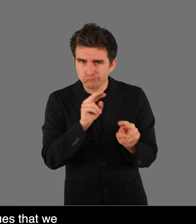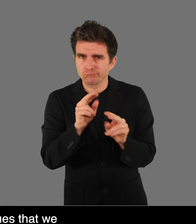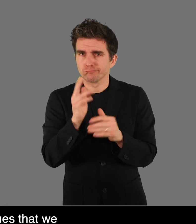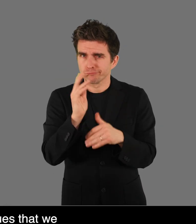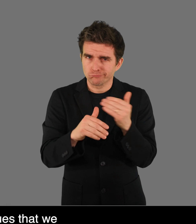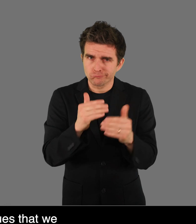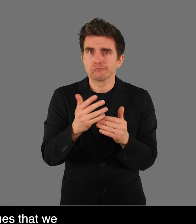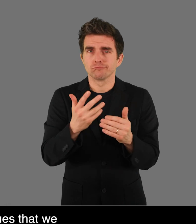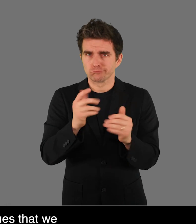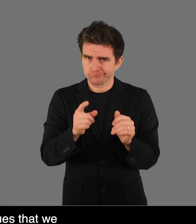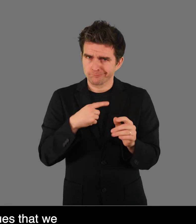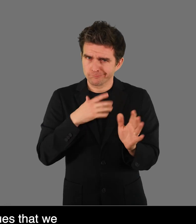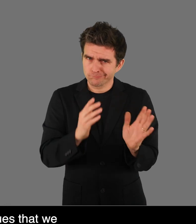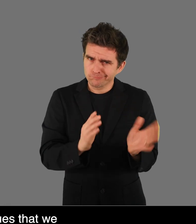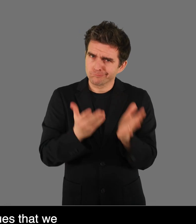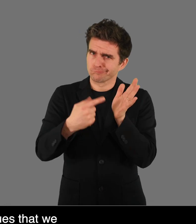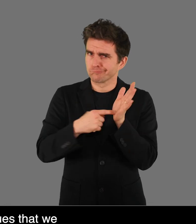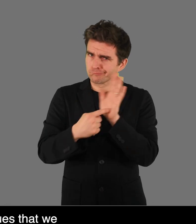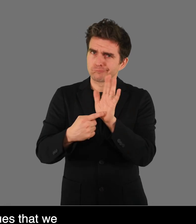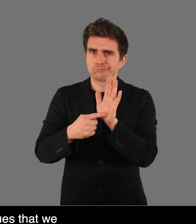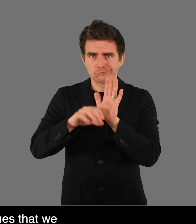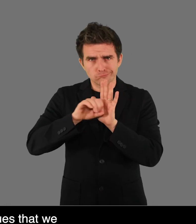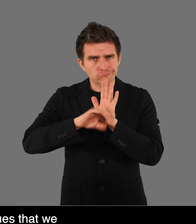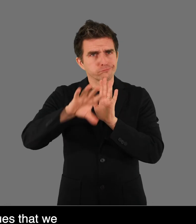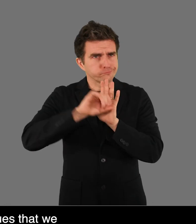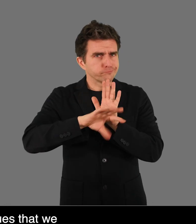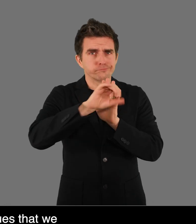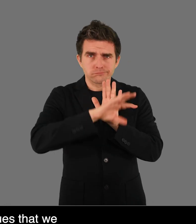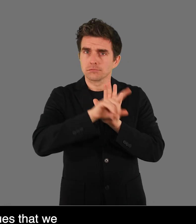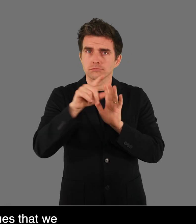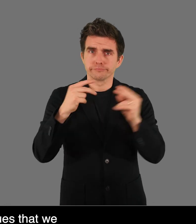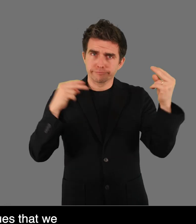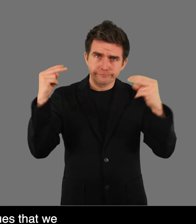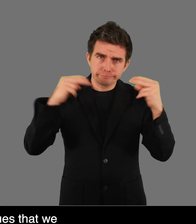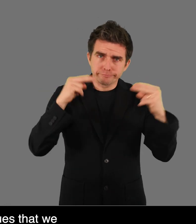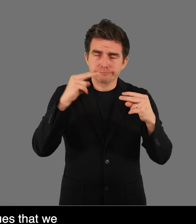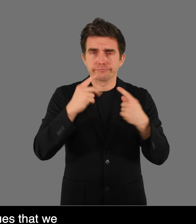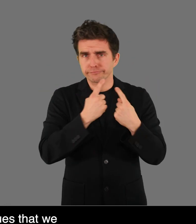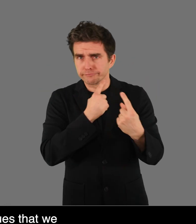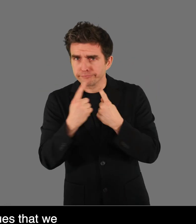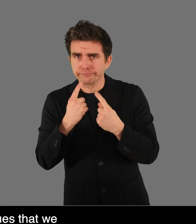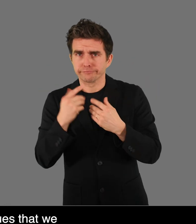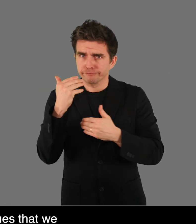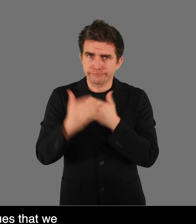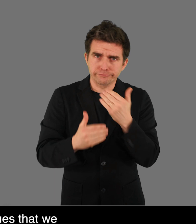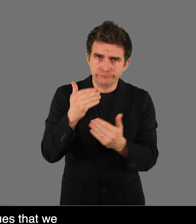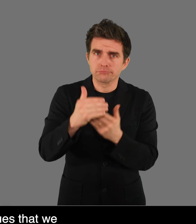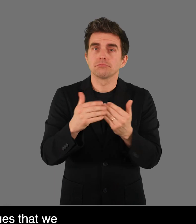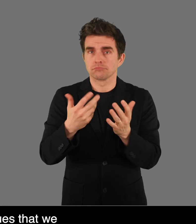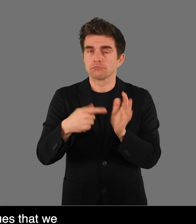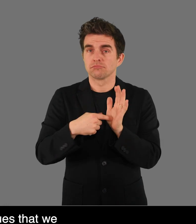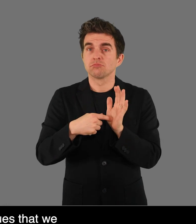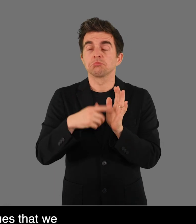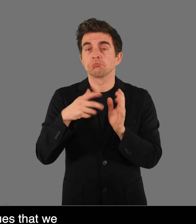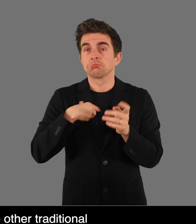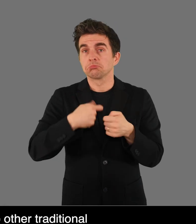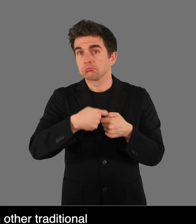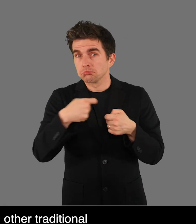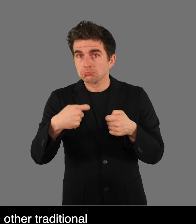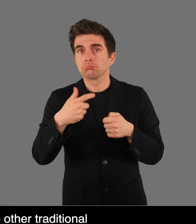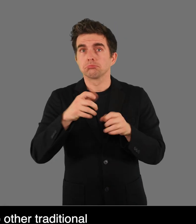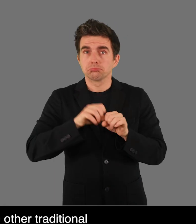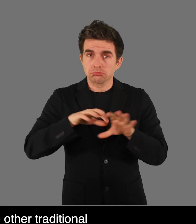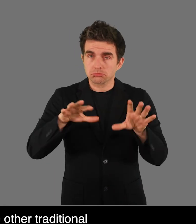issues that we face. So we bring this to the fore and publicize them on social media.